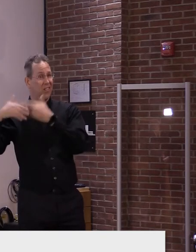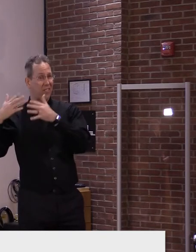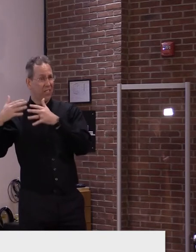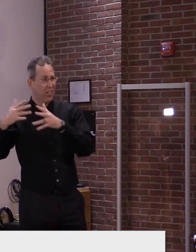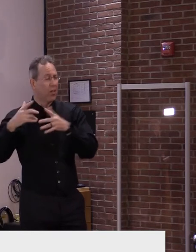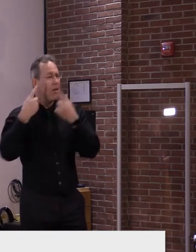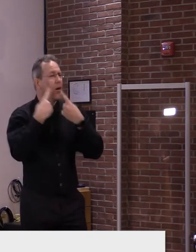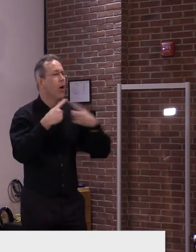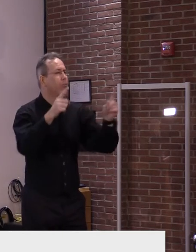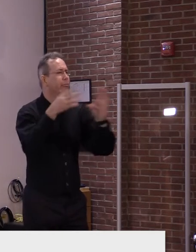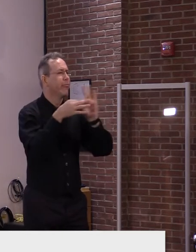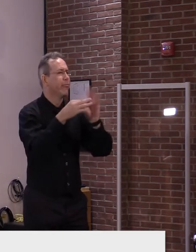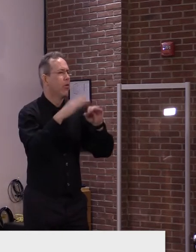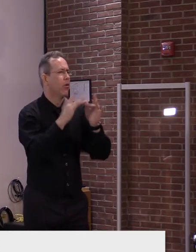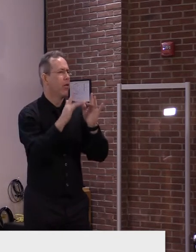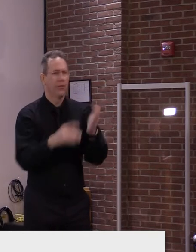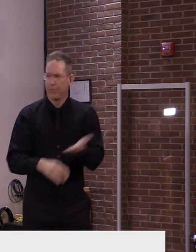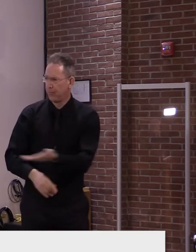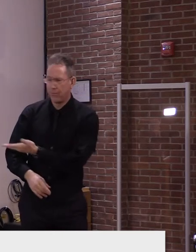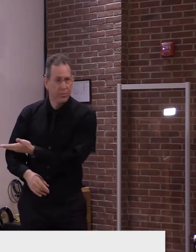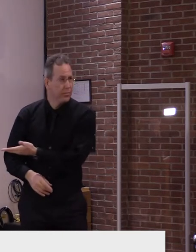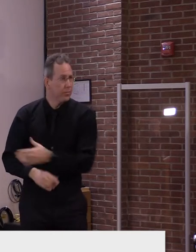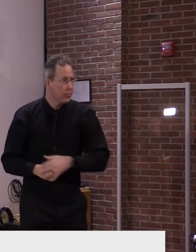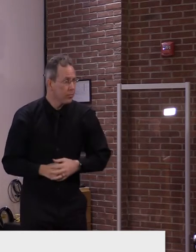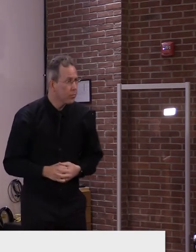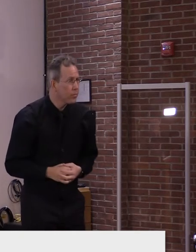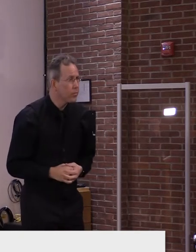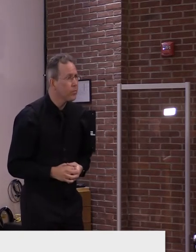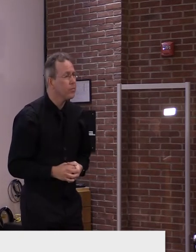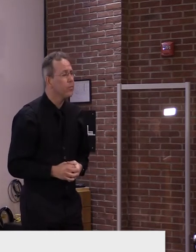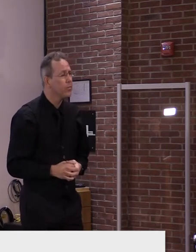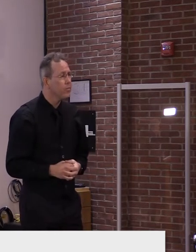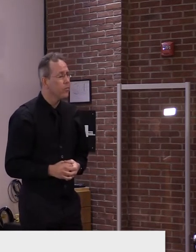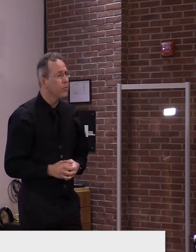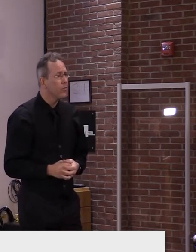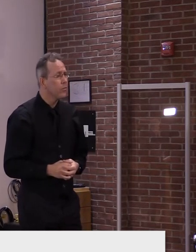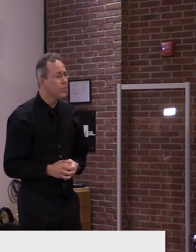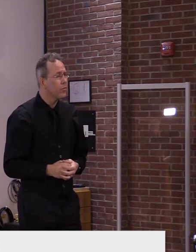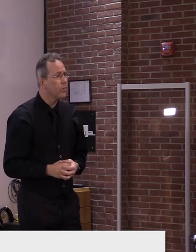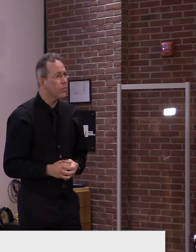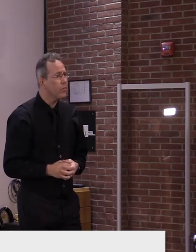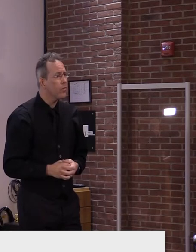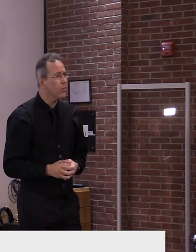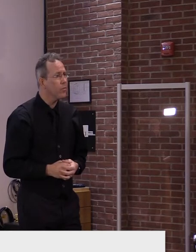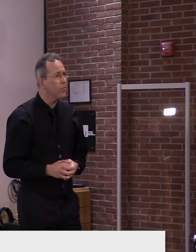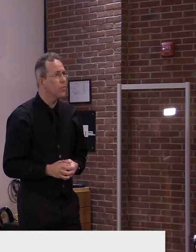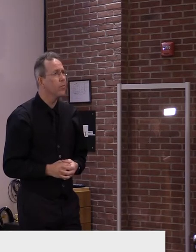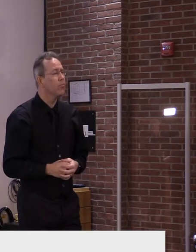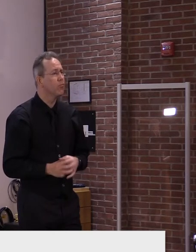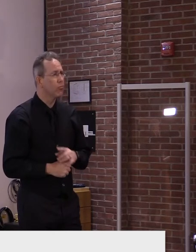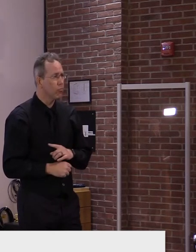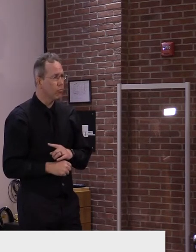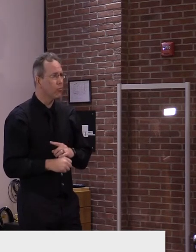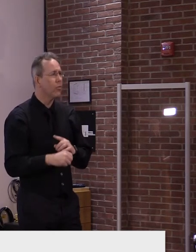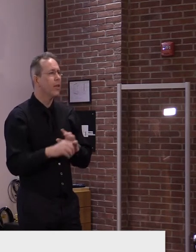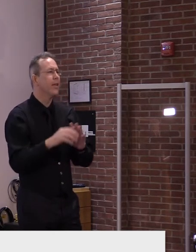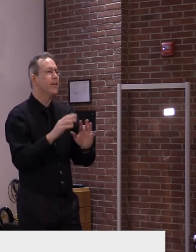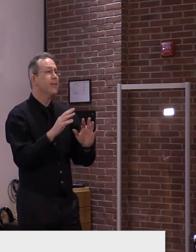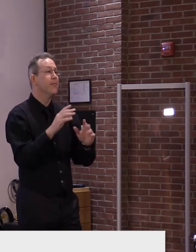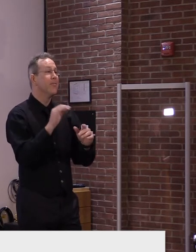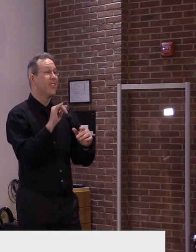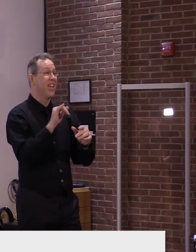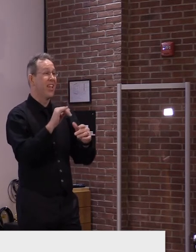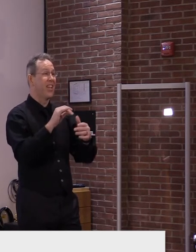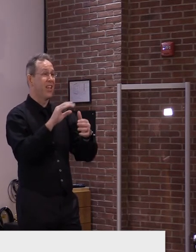It will be, by the way, by the way, will be fairly, um, it will not be intrusive to the